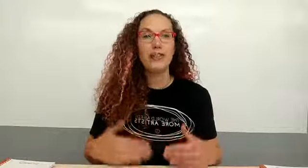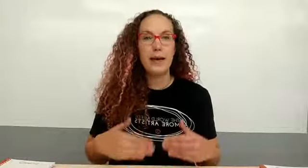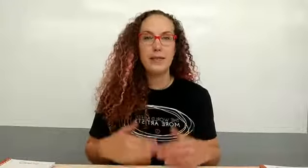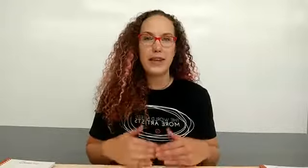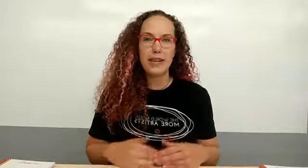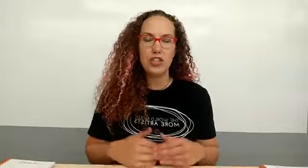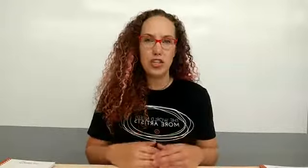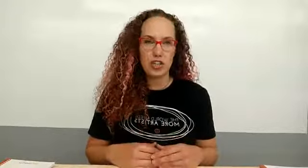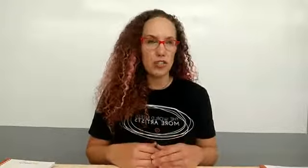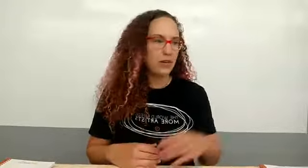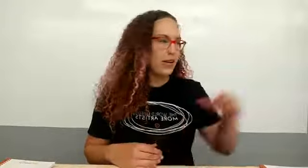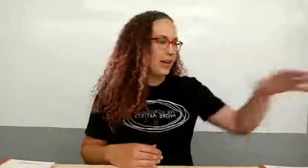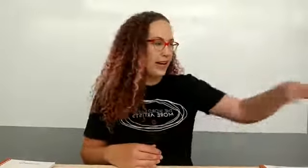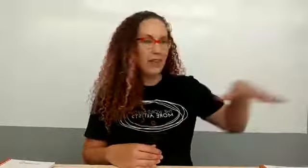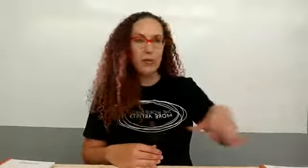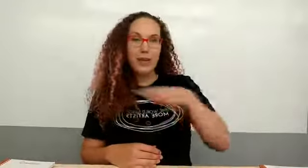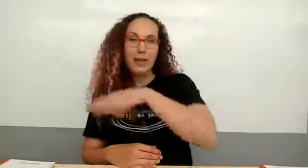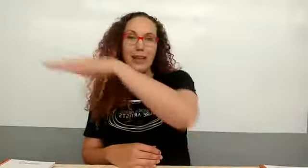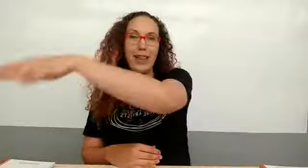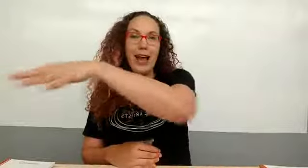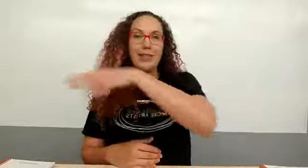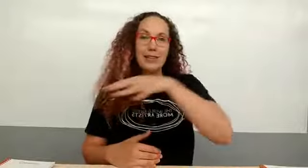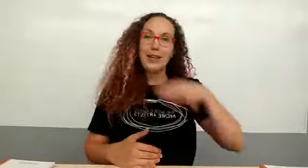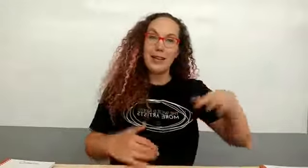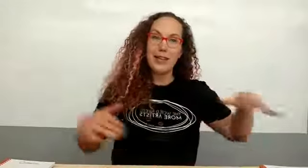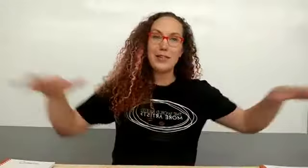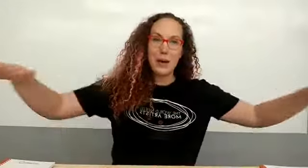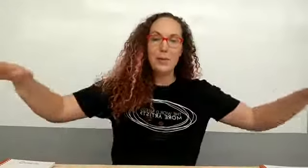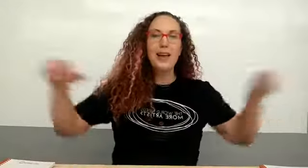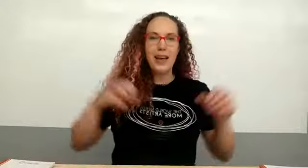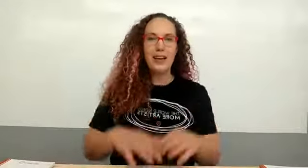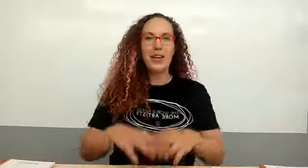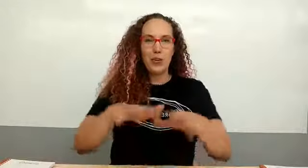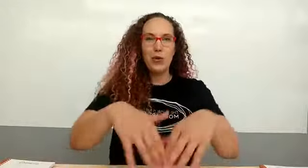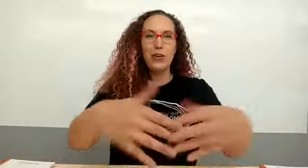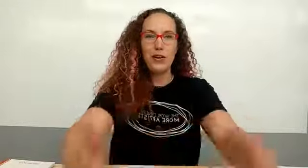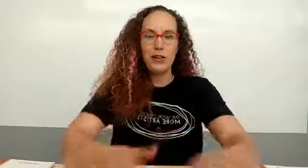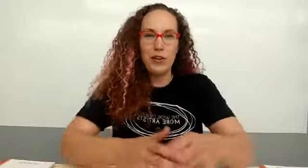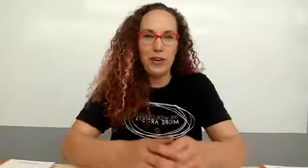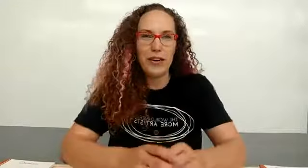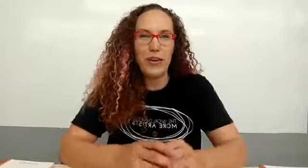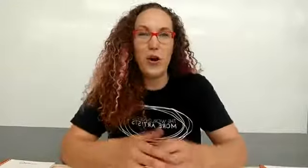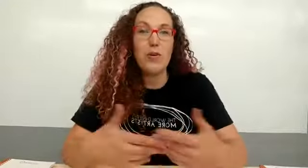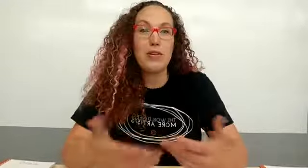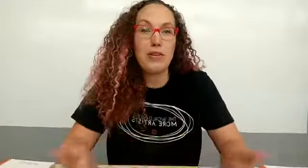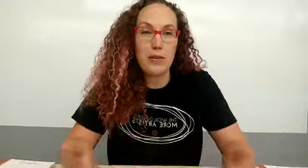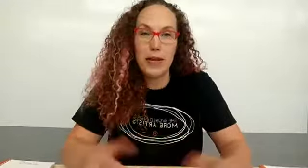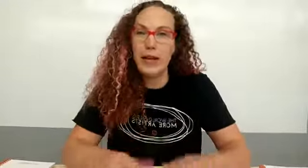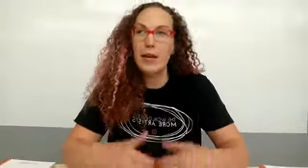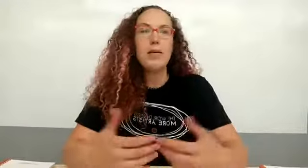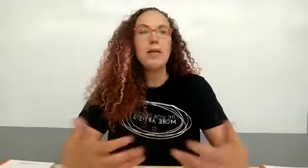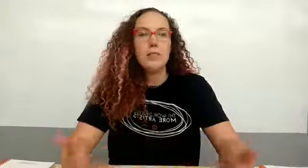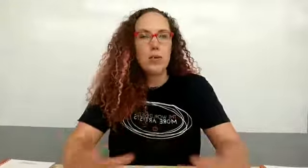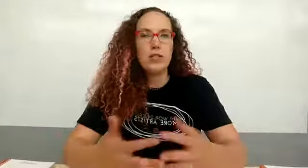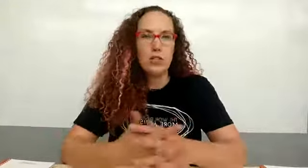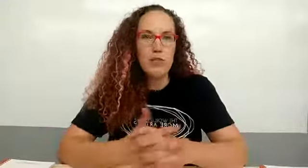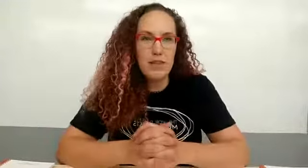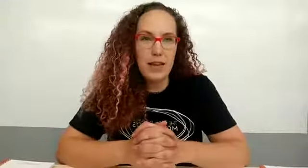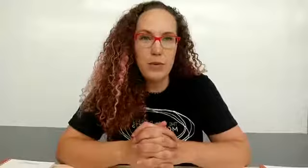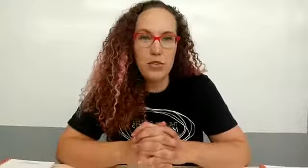steps that i need you to do and everyone in my class cleans up and then your little third grader at home is also cleaning up we assume that they will do